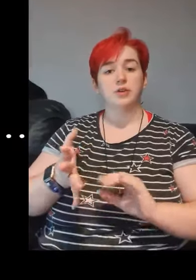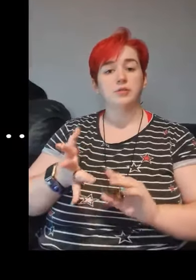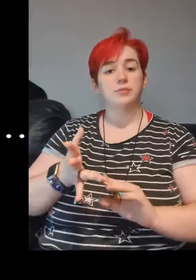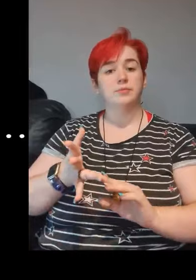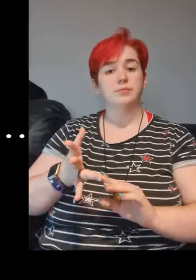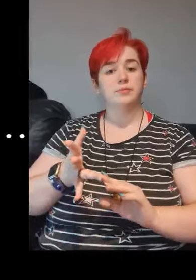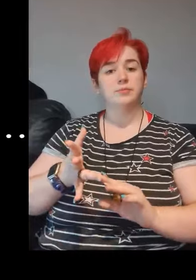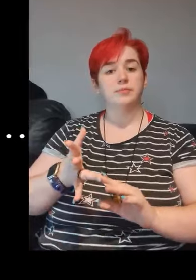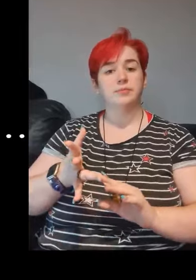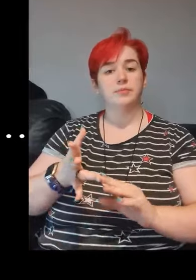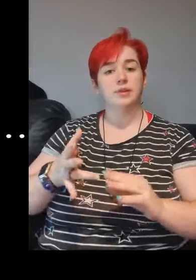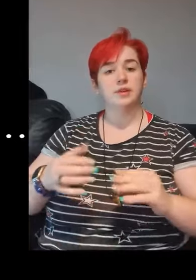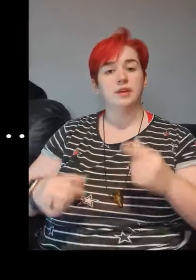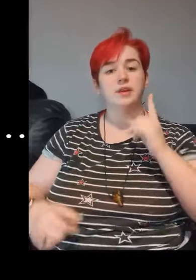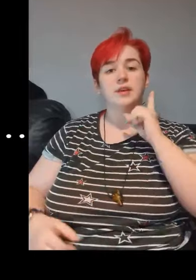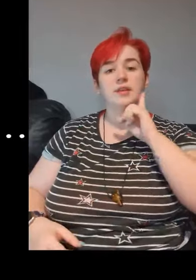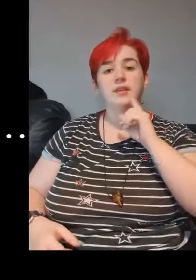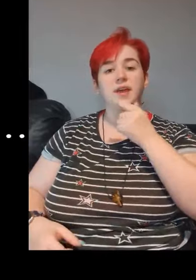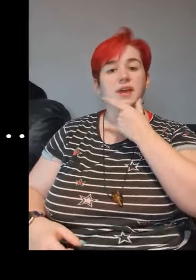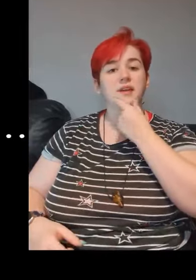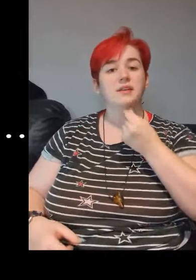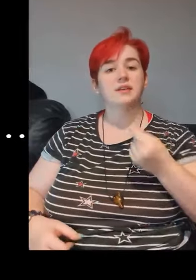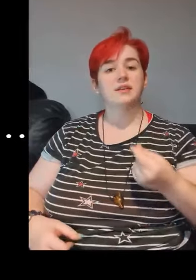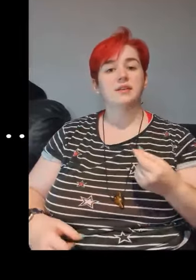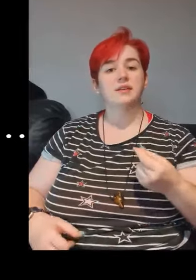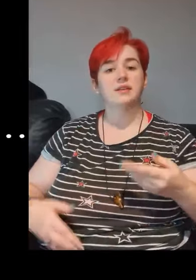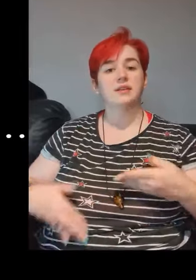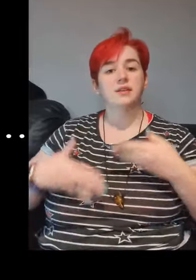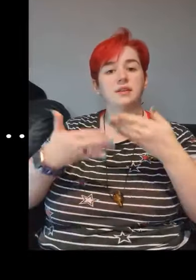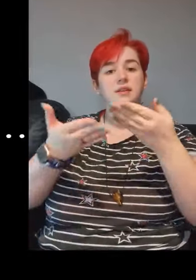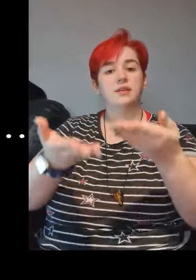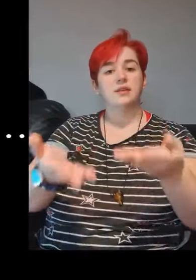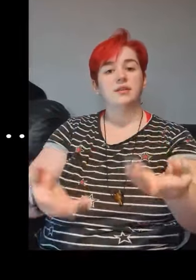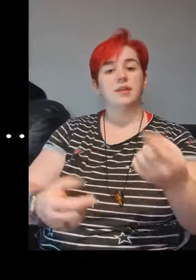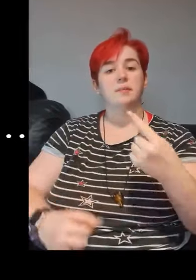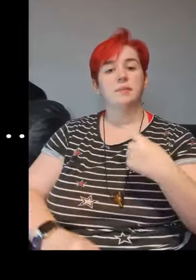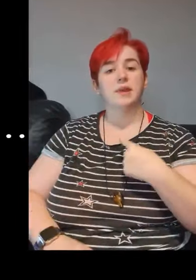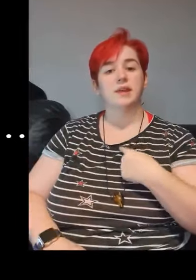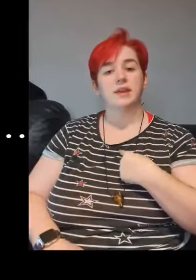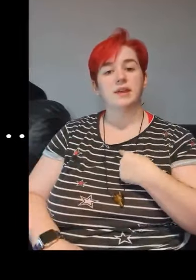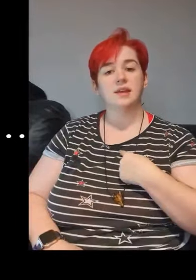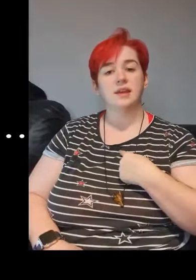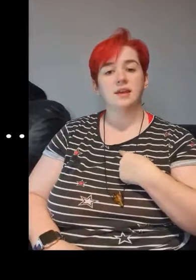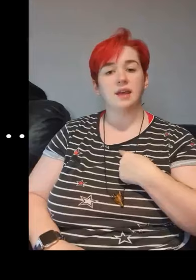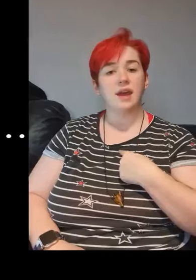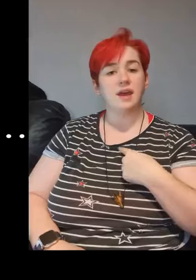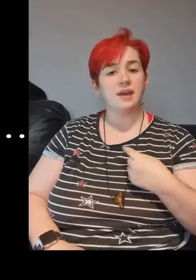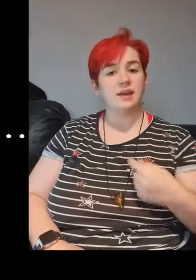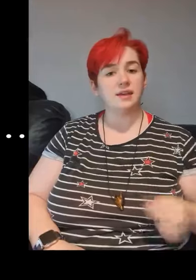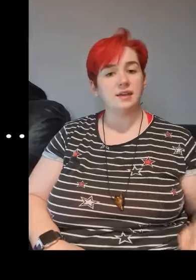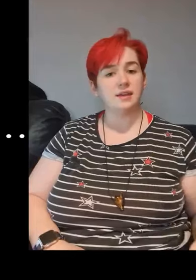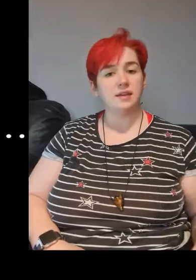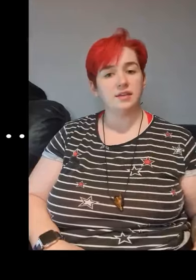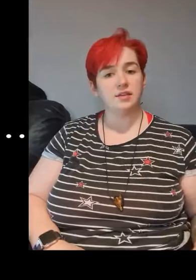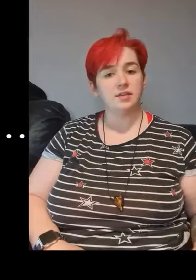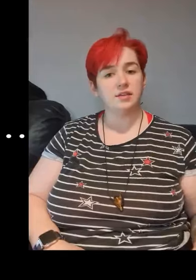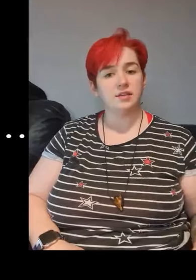so they sent me a